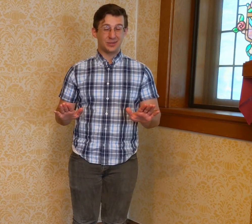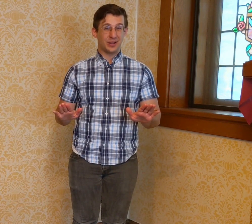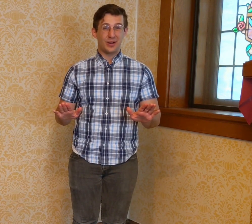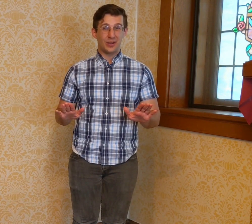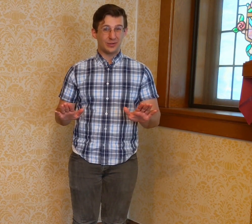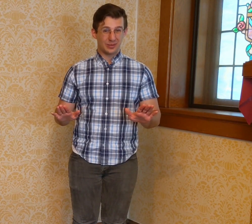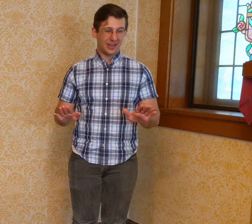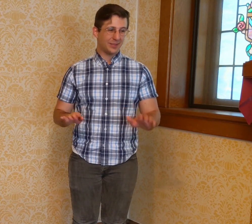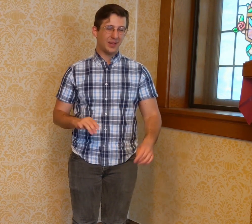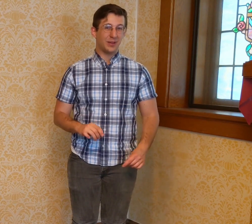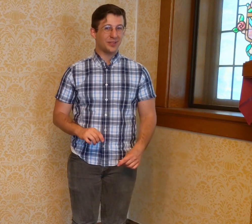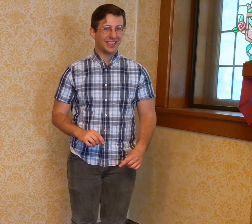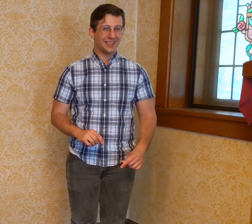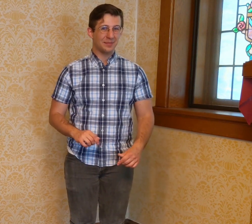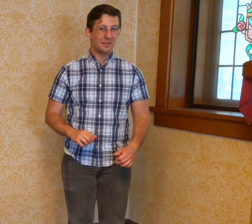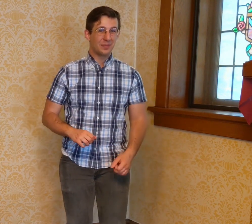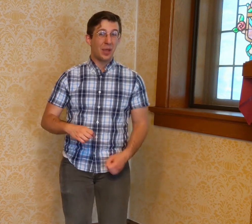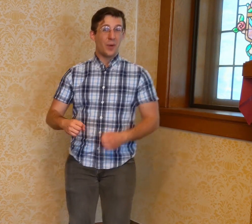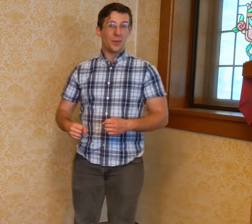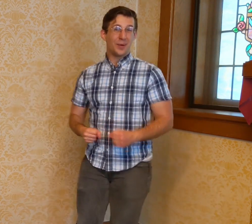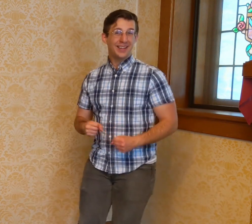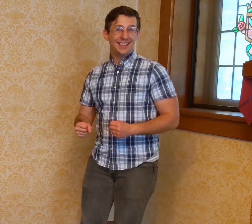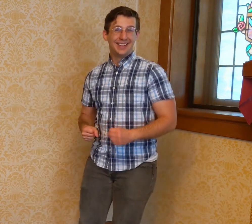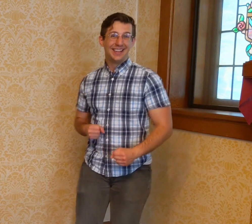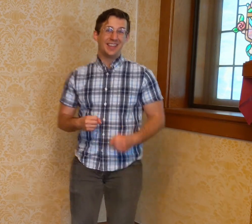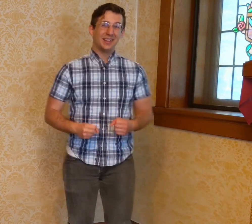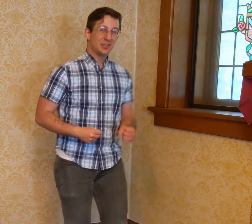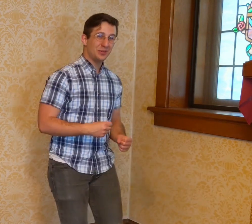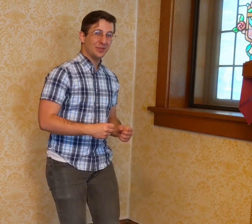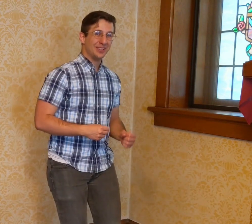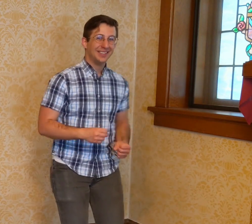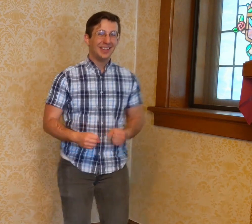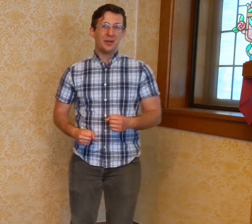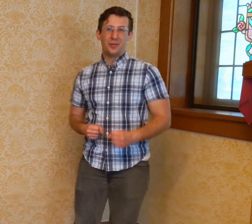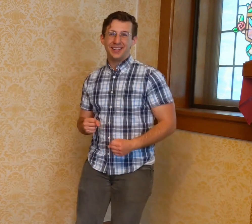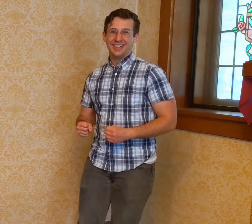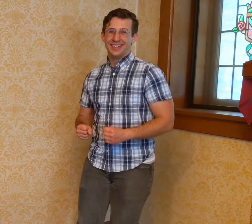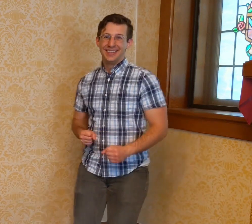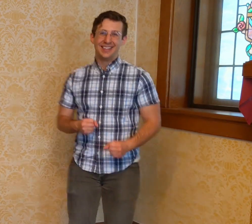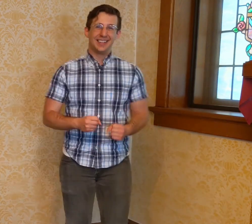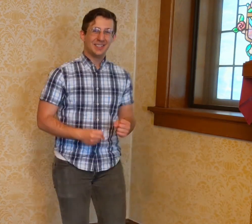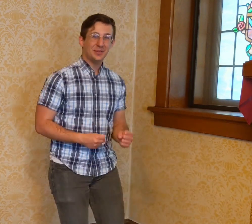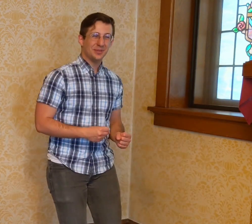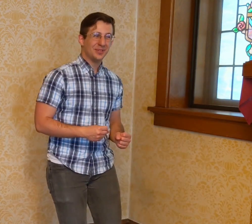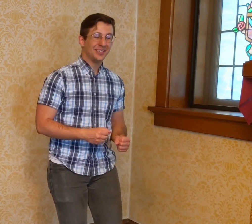doing all over the place, but it goes like this. One, two. One, two.